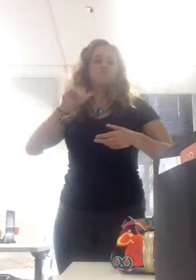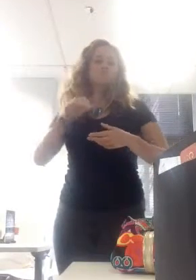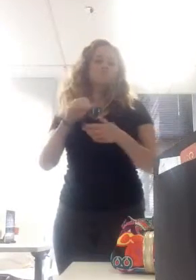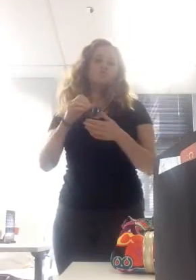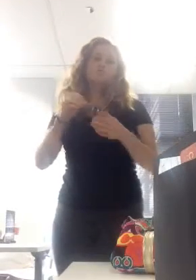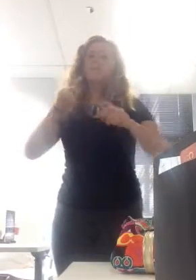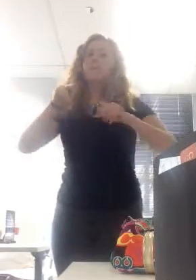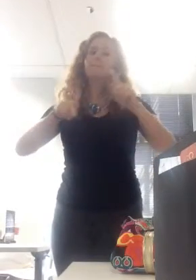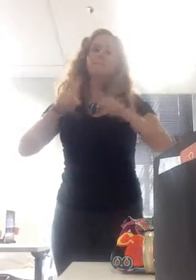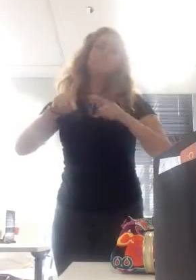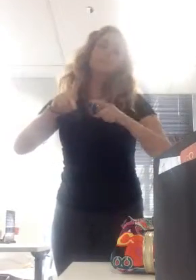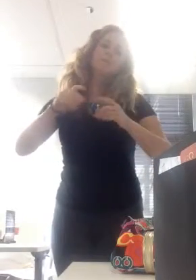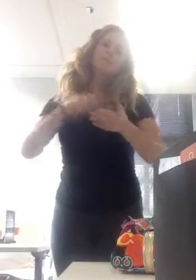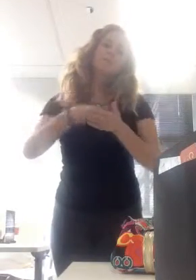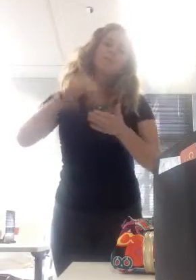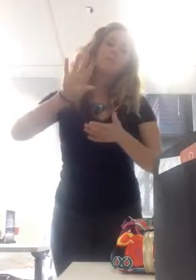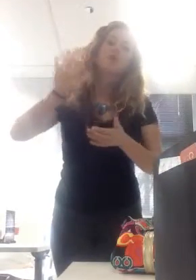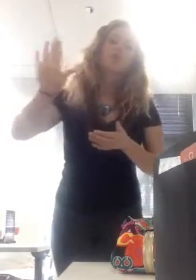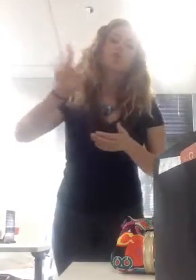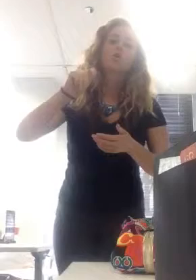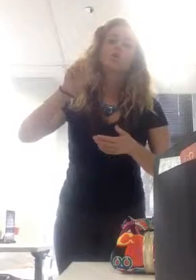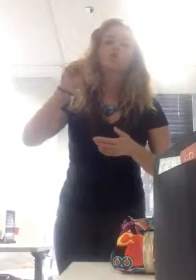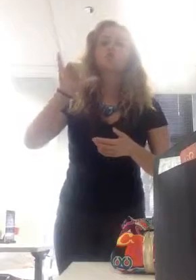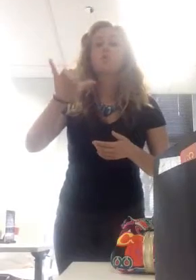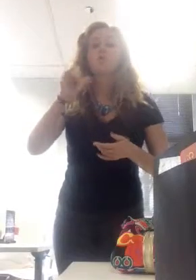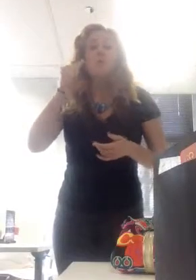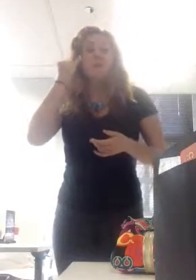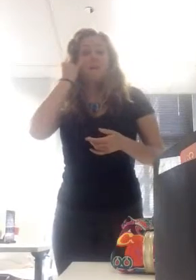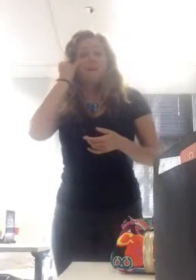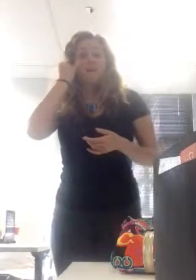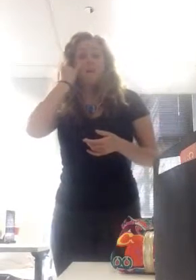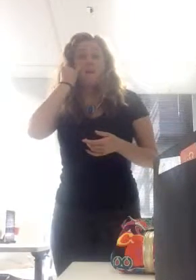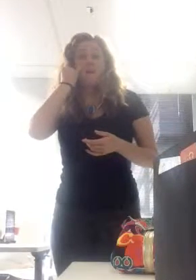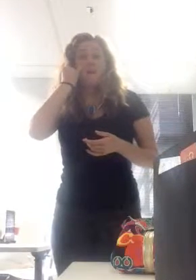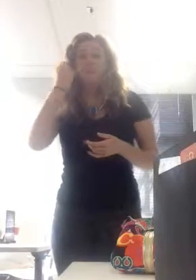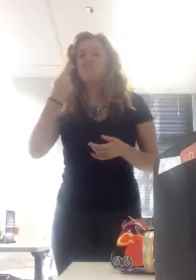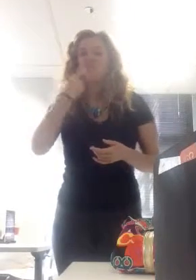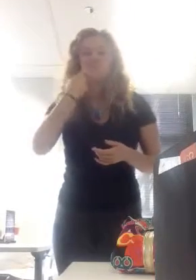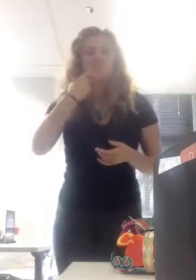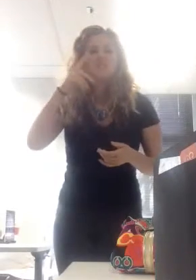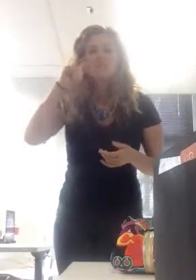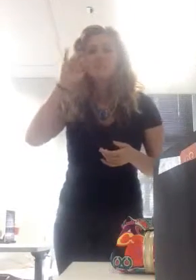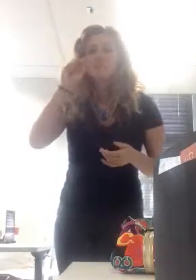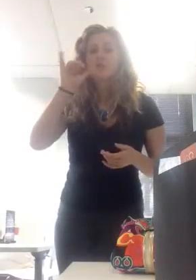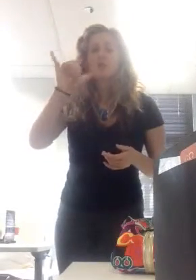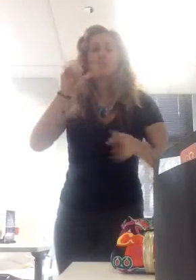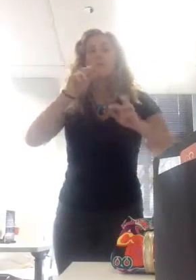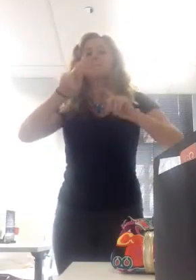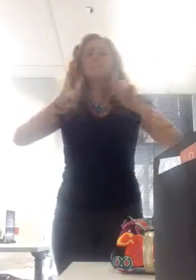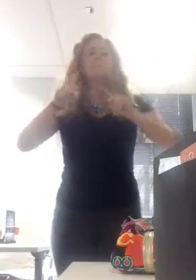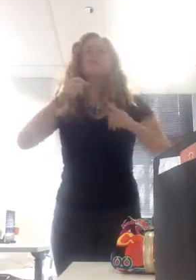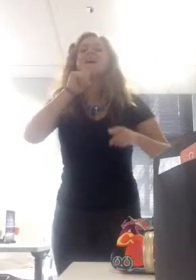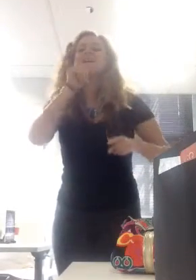nothing. And it's not the government that tells you this. It's the market that tells you this. That's a laissez-faire economy.